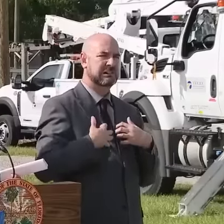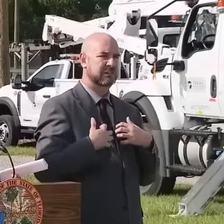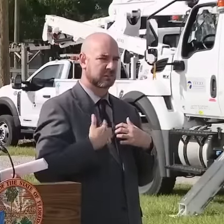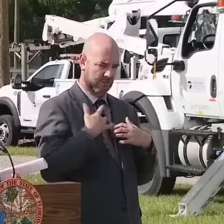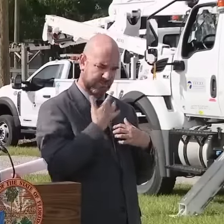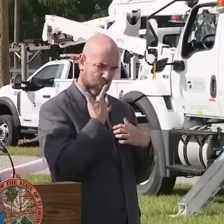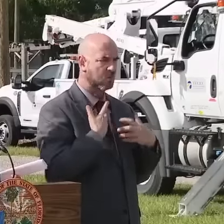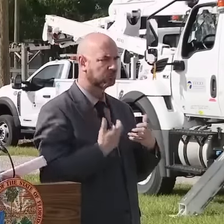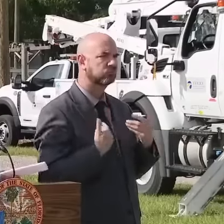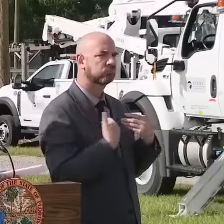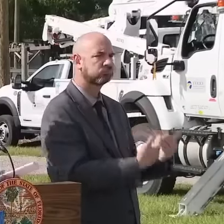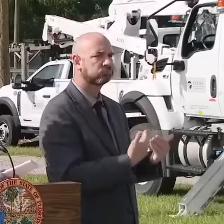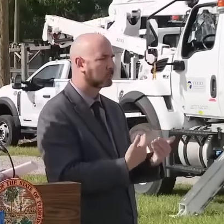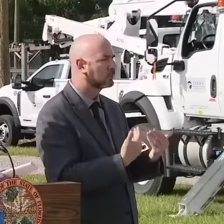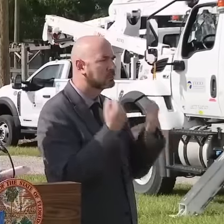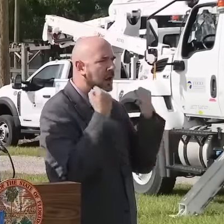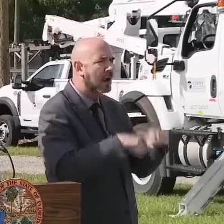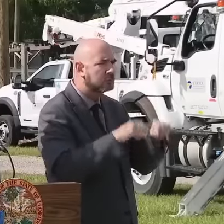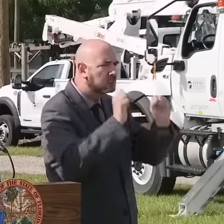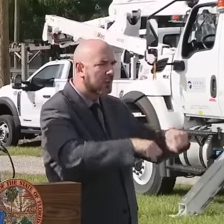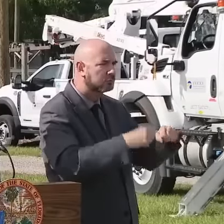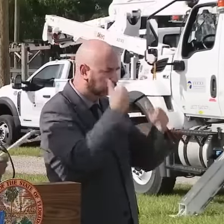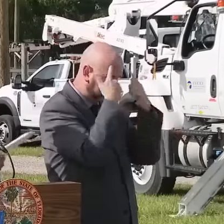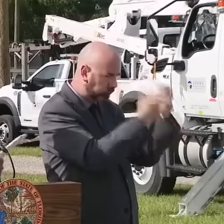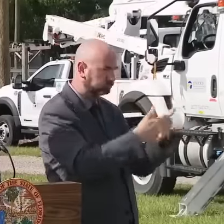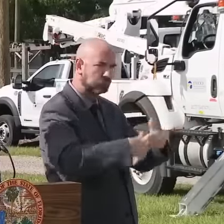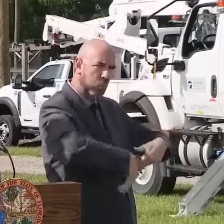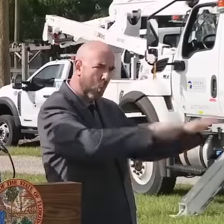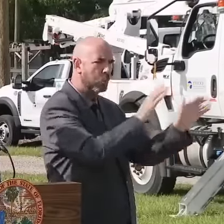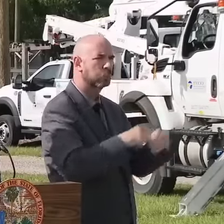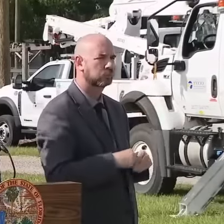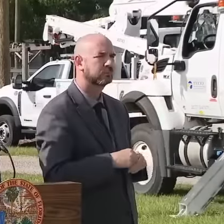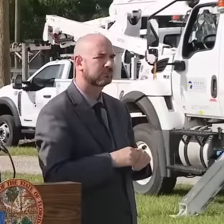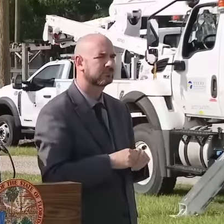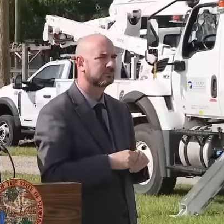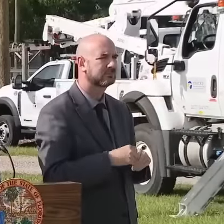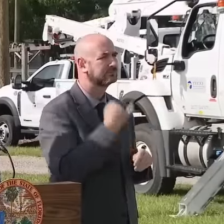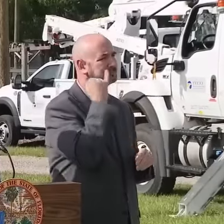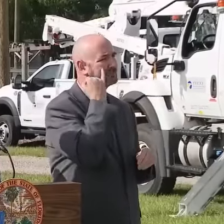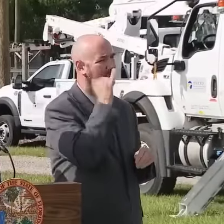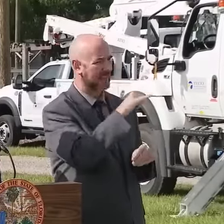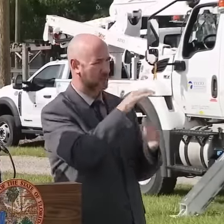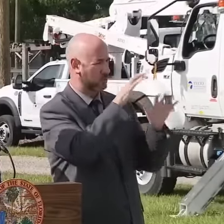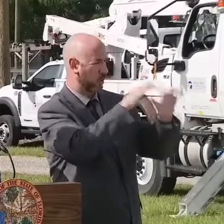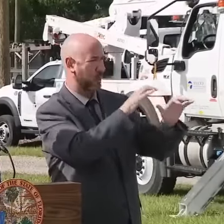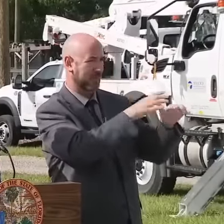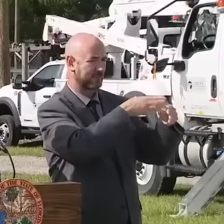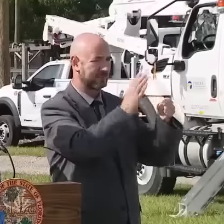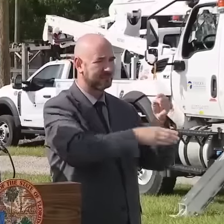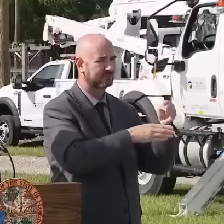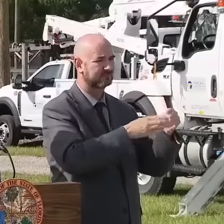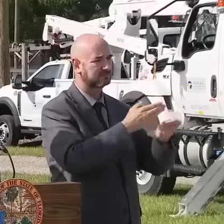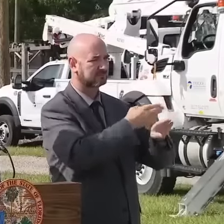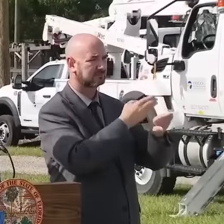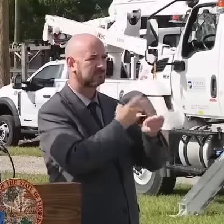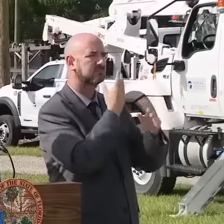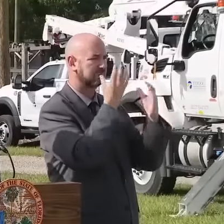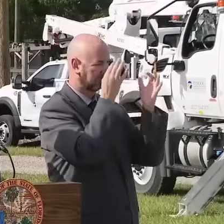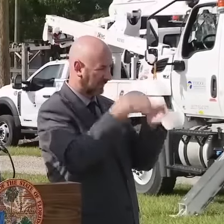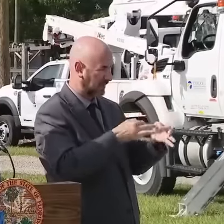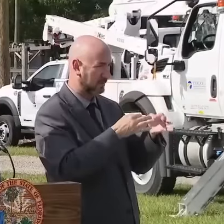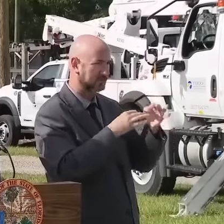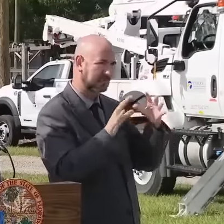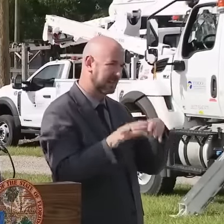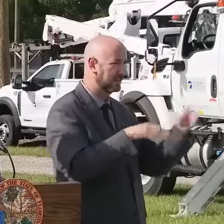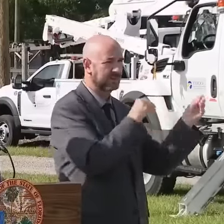You can come back as soon as the storm ends. And so use your judgment depending on where you are, depending on the history. People have